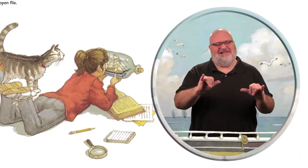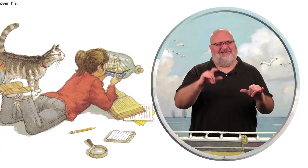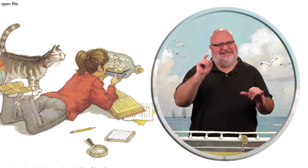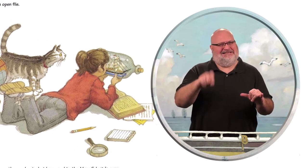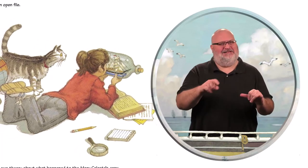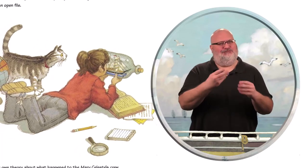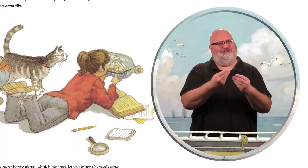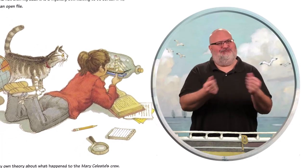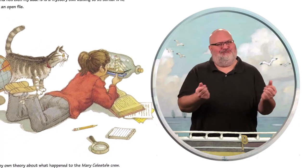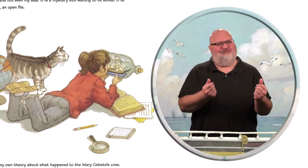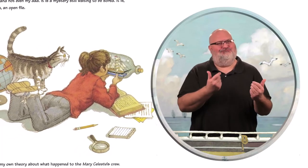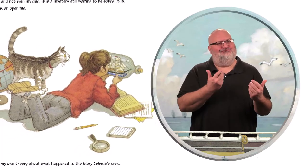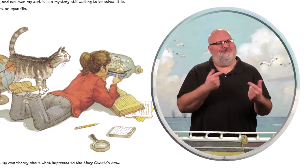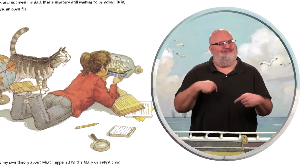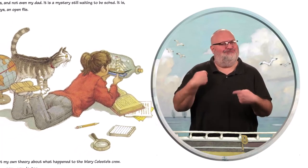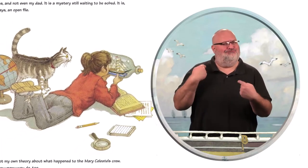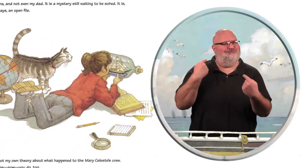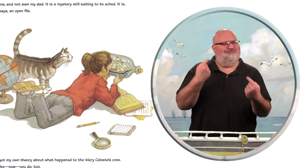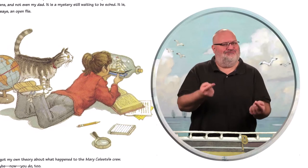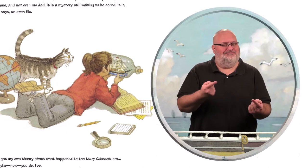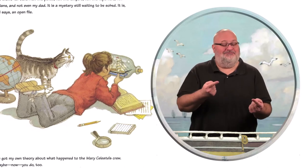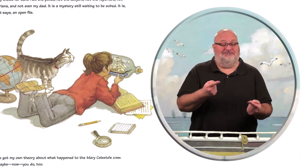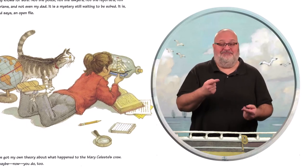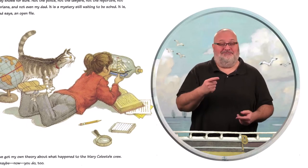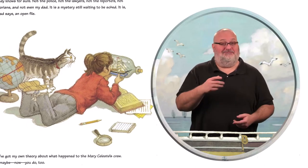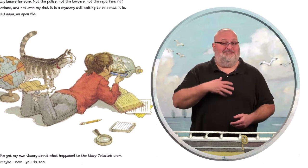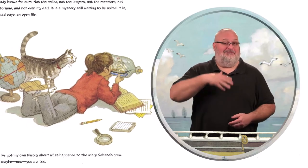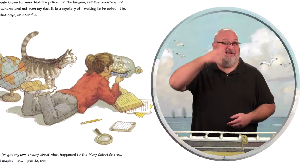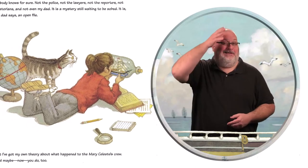It is a mystery still waiting to be solved.